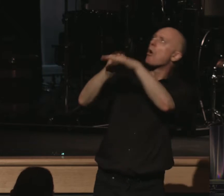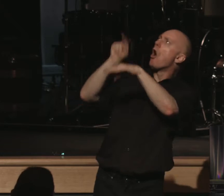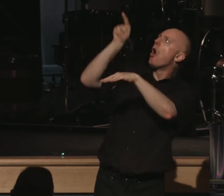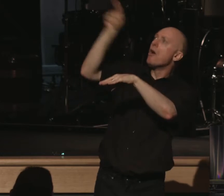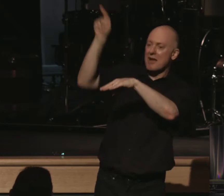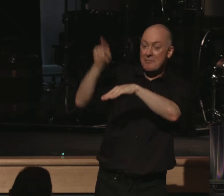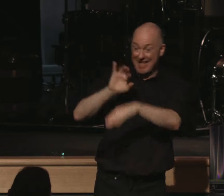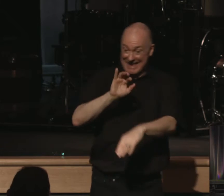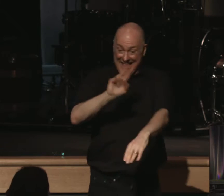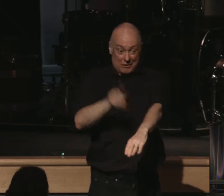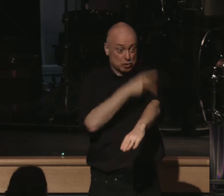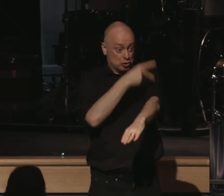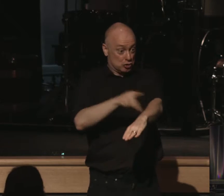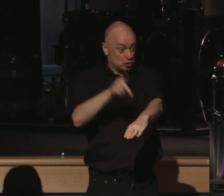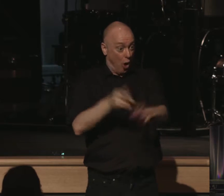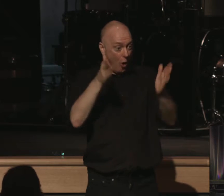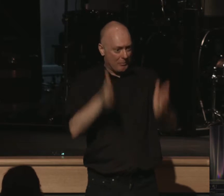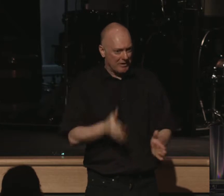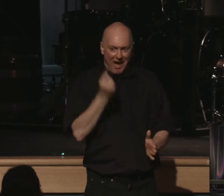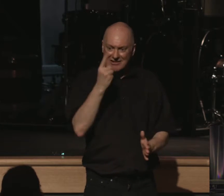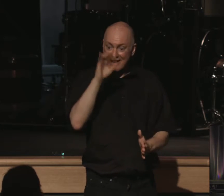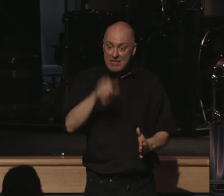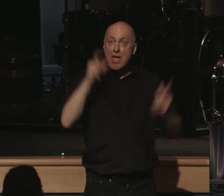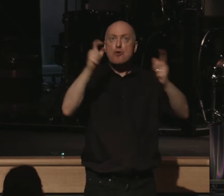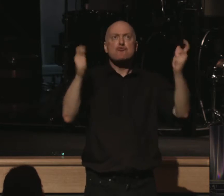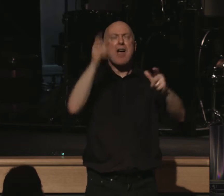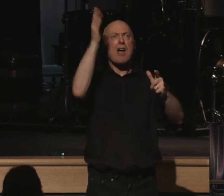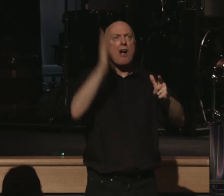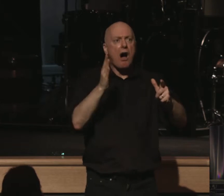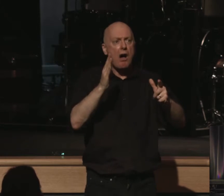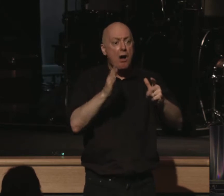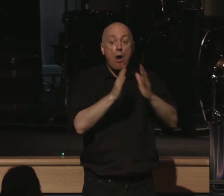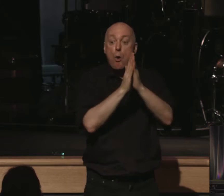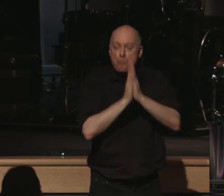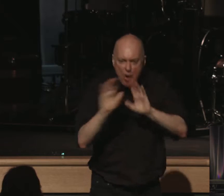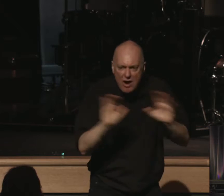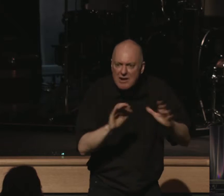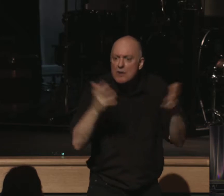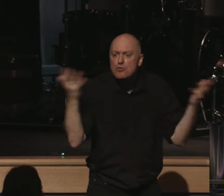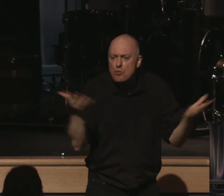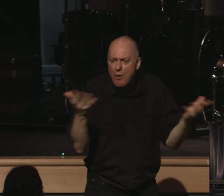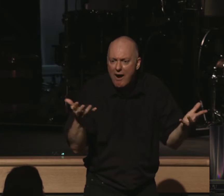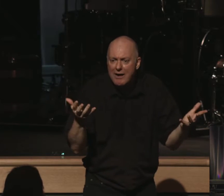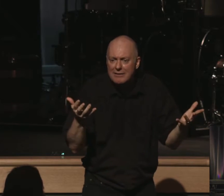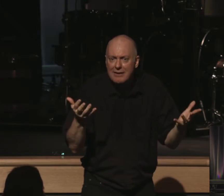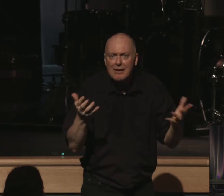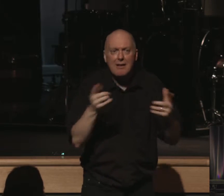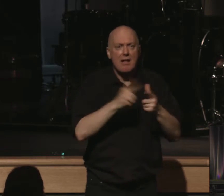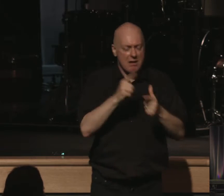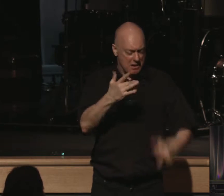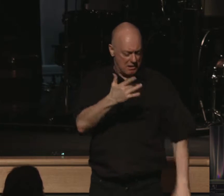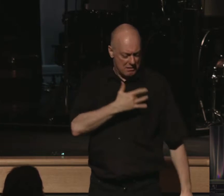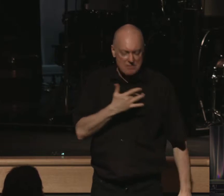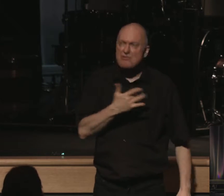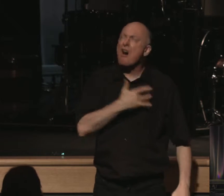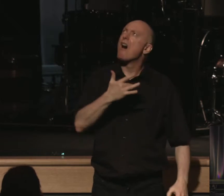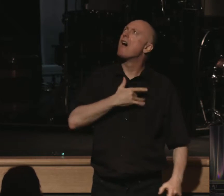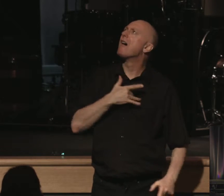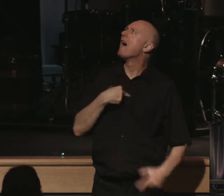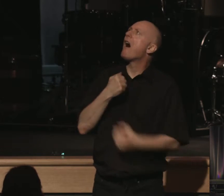psalmist understands this great God. And what prayer does in his life is it lifts his heart to love his God